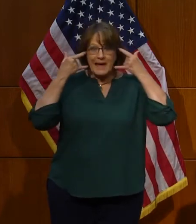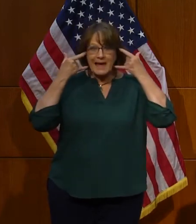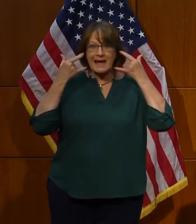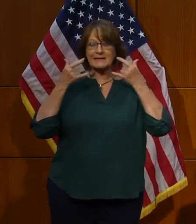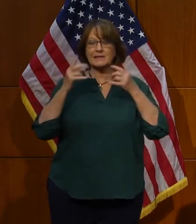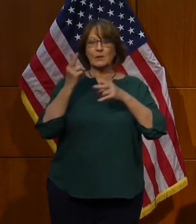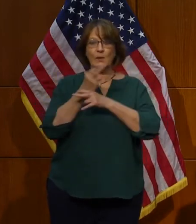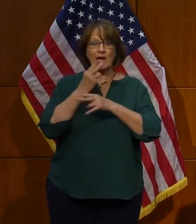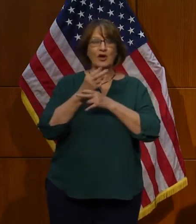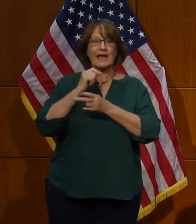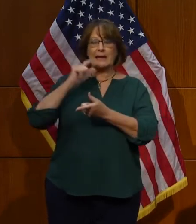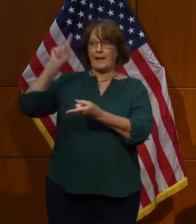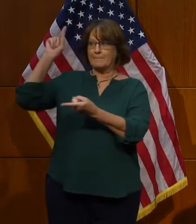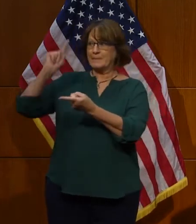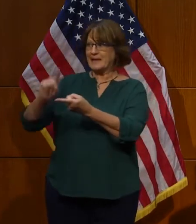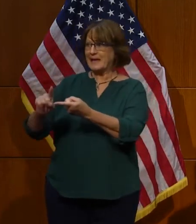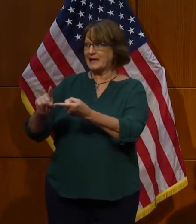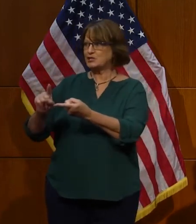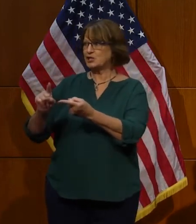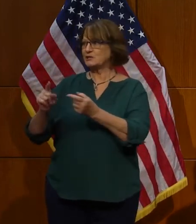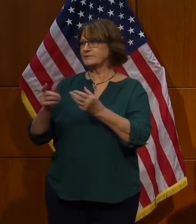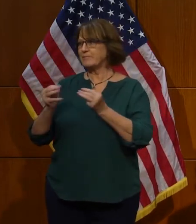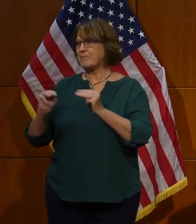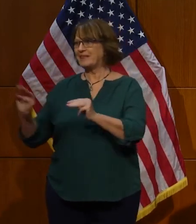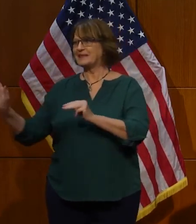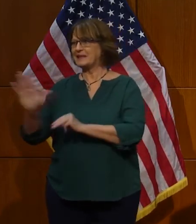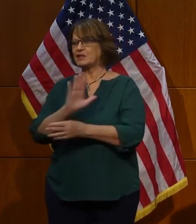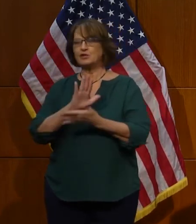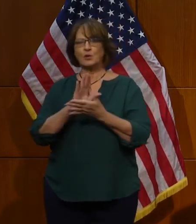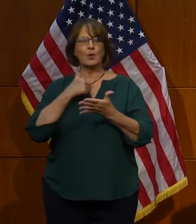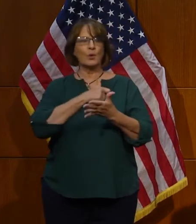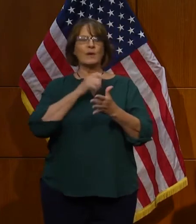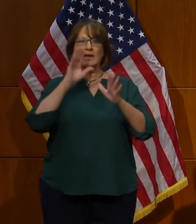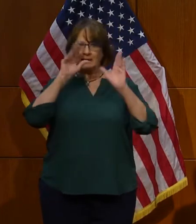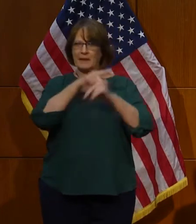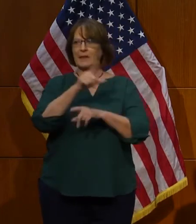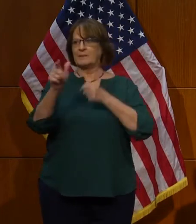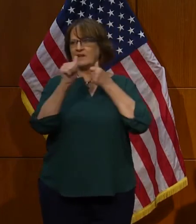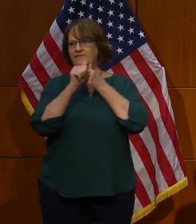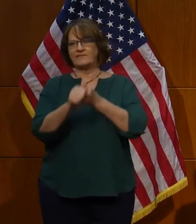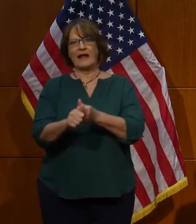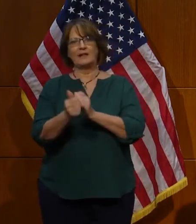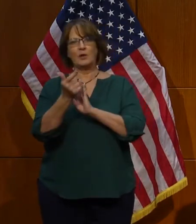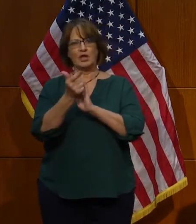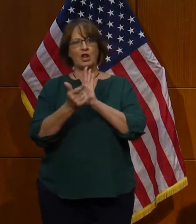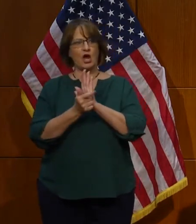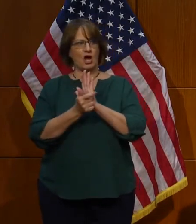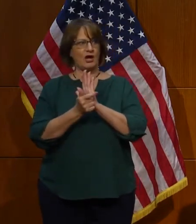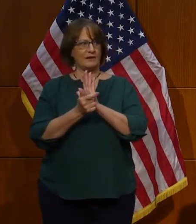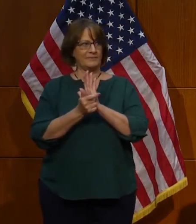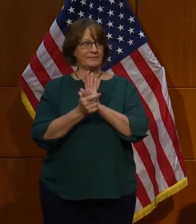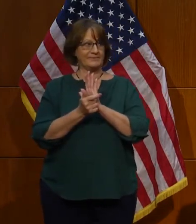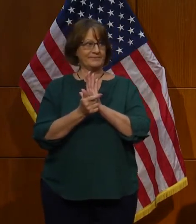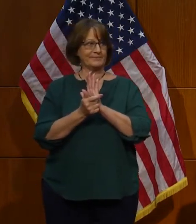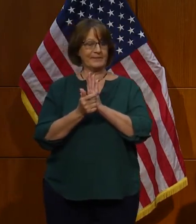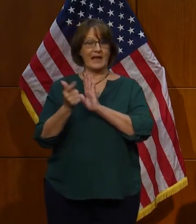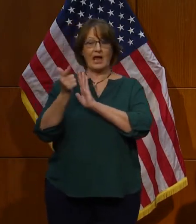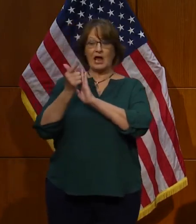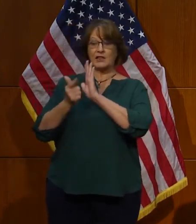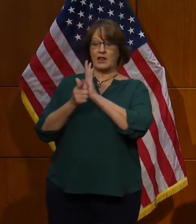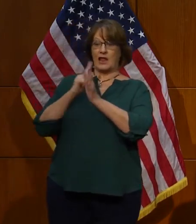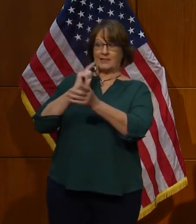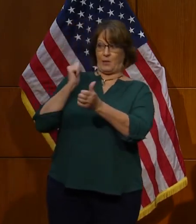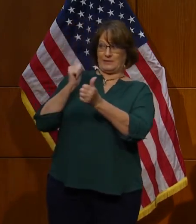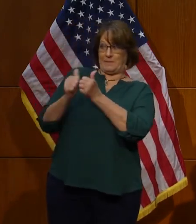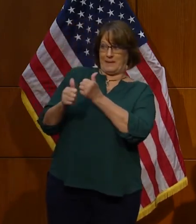schools. We expect them to follow the law and the law that was passed